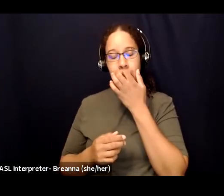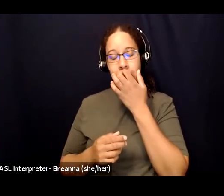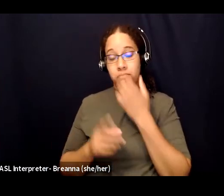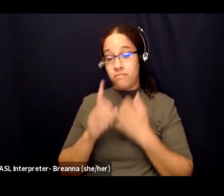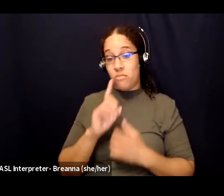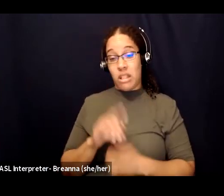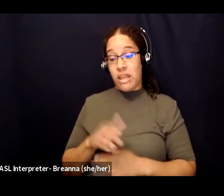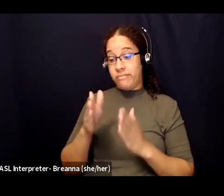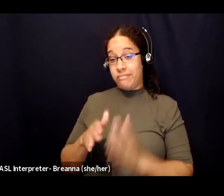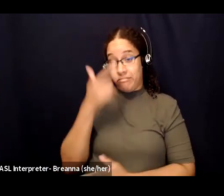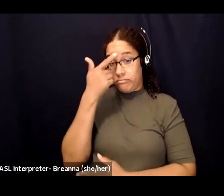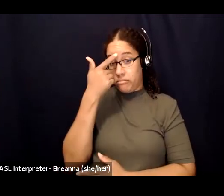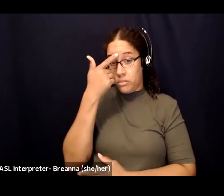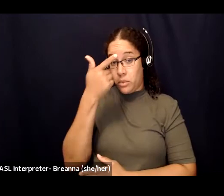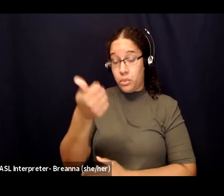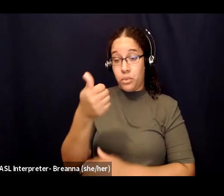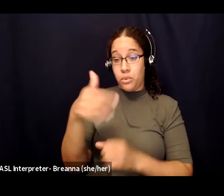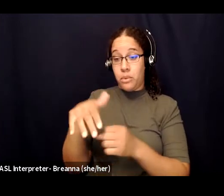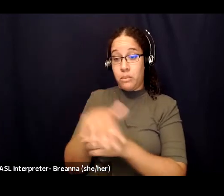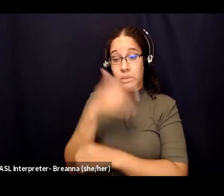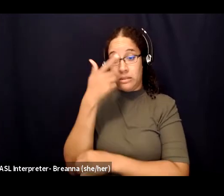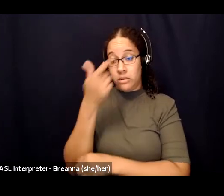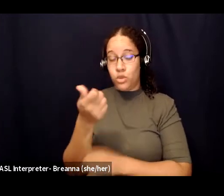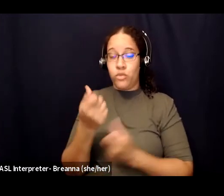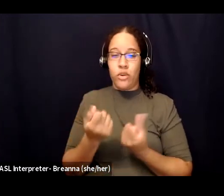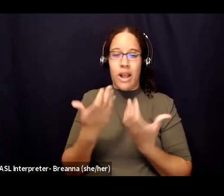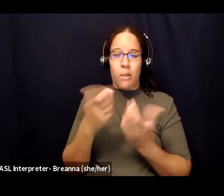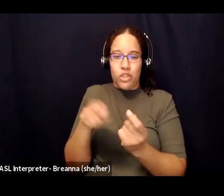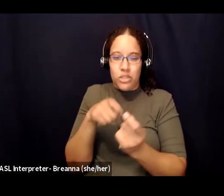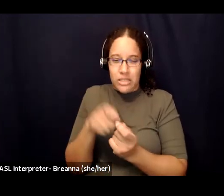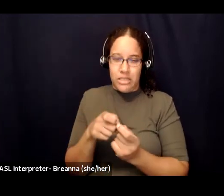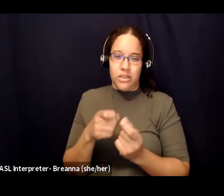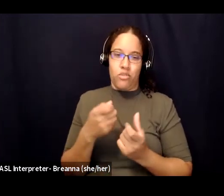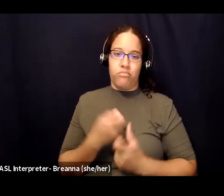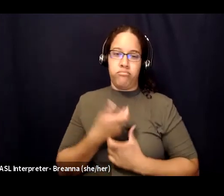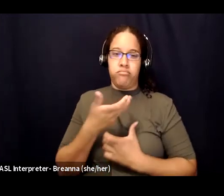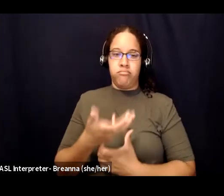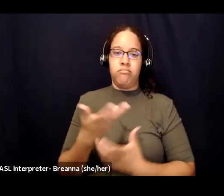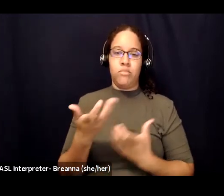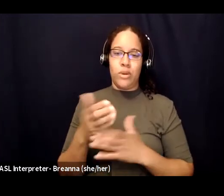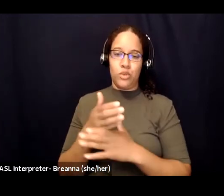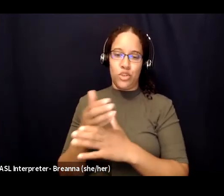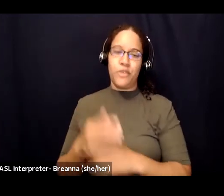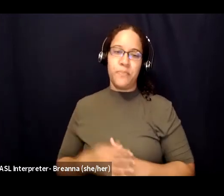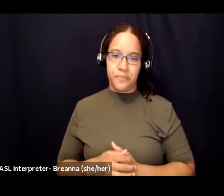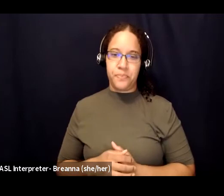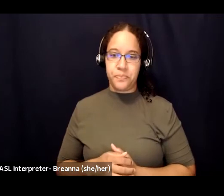the different level and the different level of detail that you share and then maybe even before you start sharing you can set